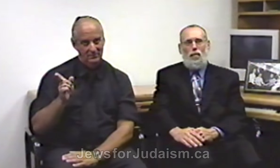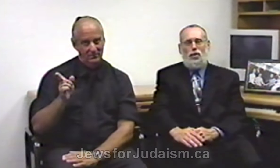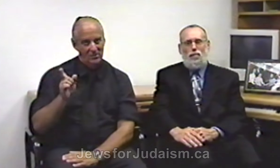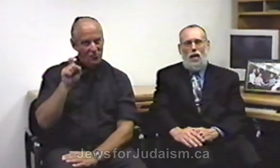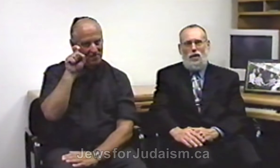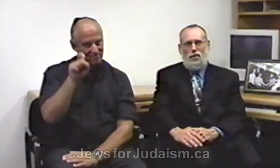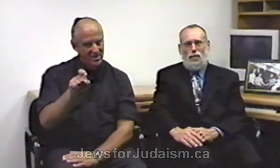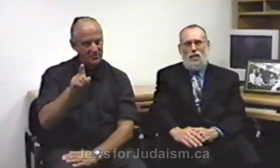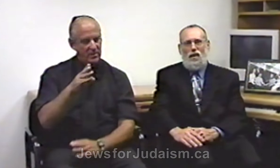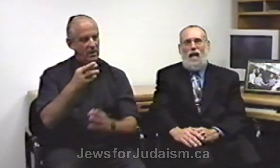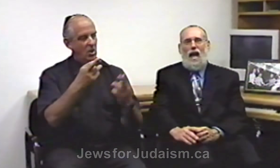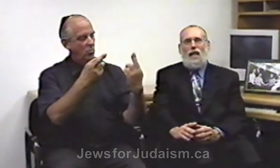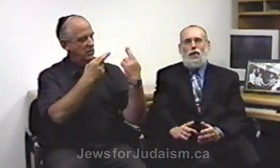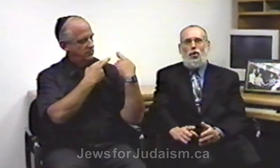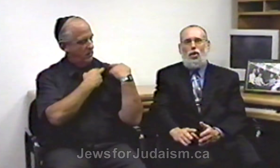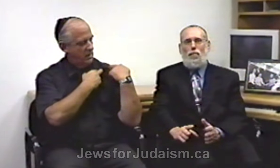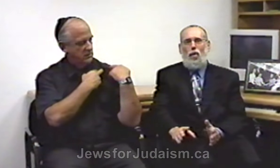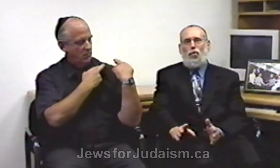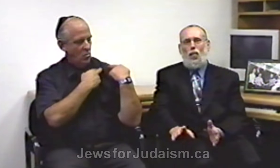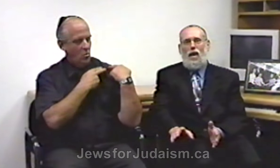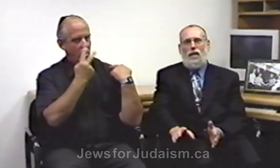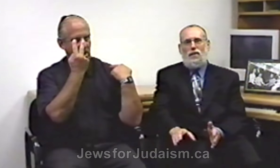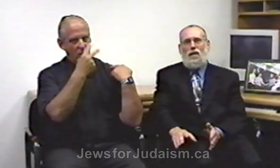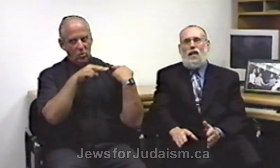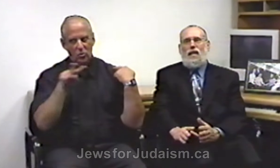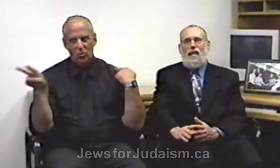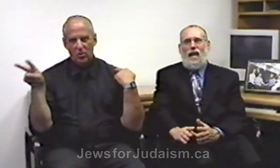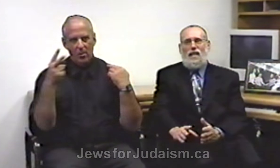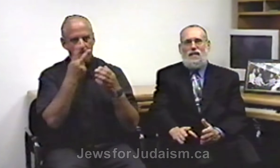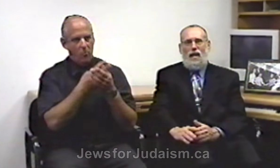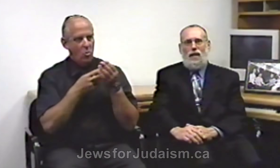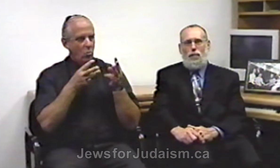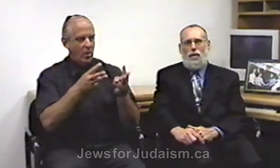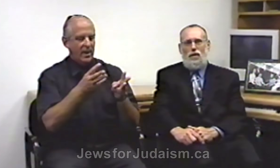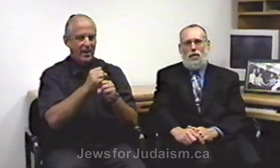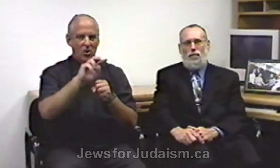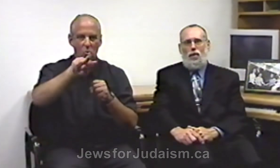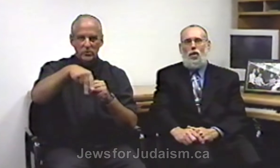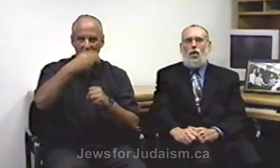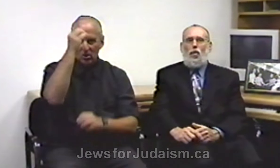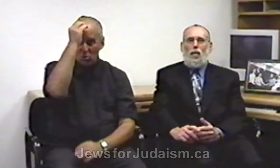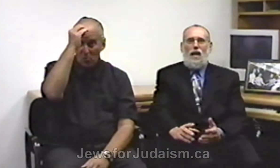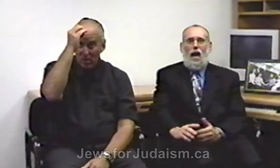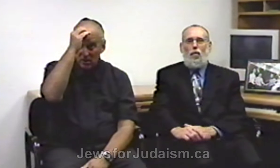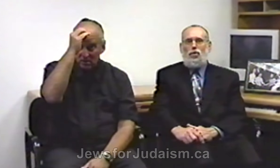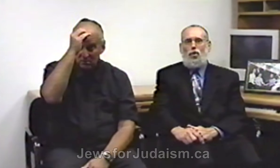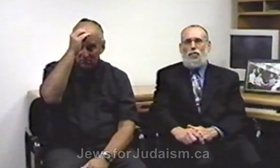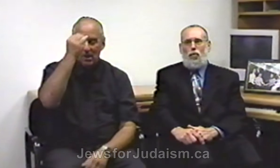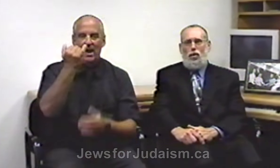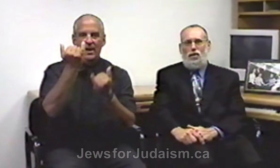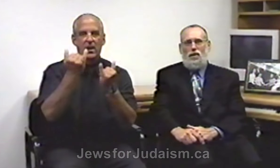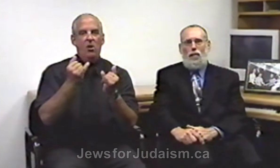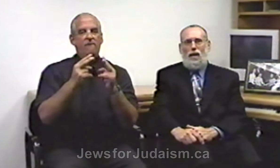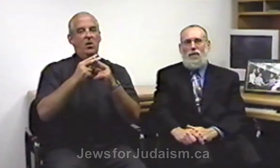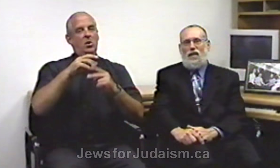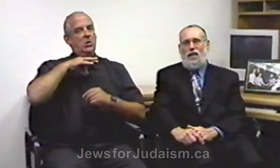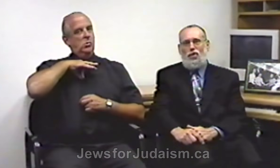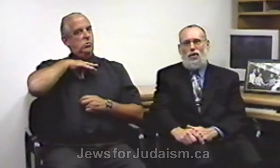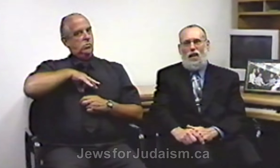be responsible and look both ways get a second opinion now we're so fortunate that we have the internet